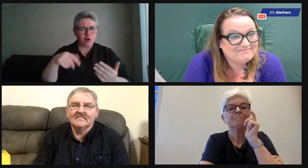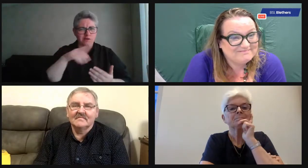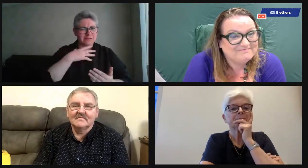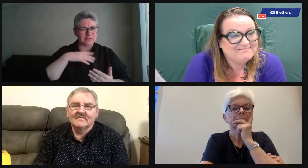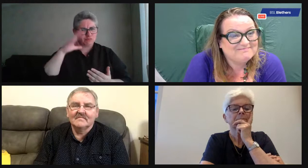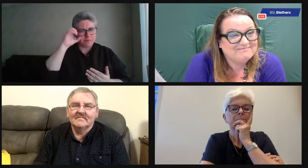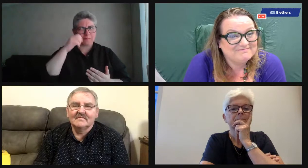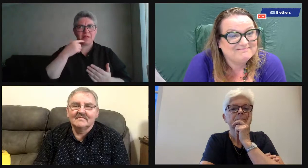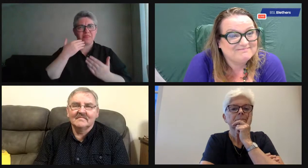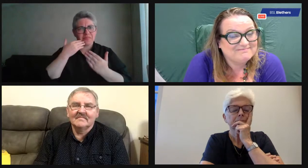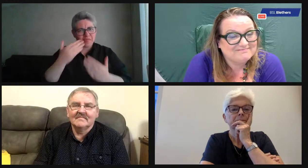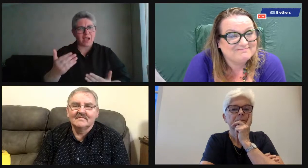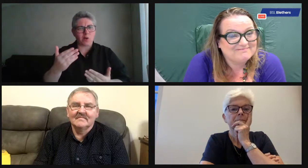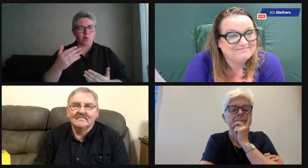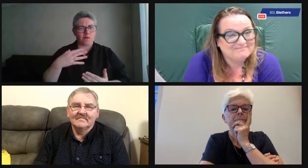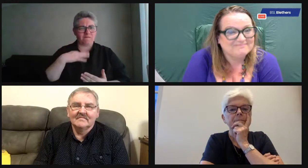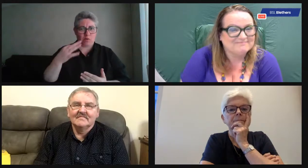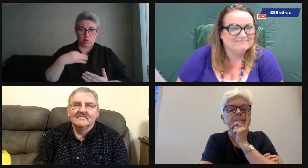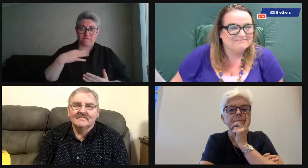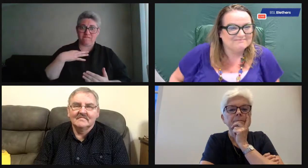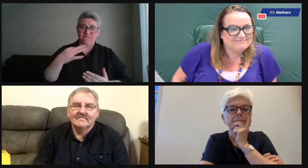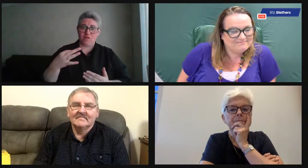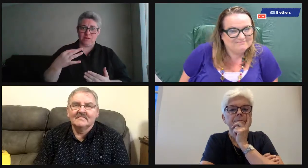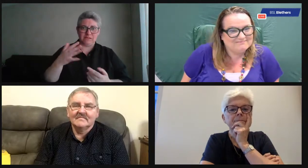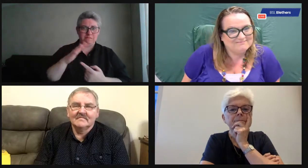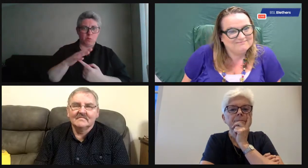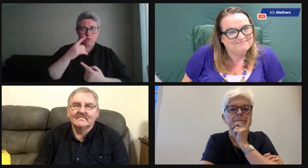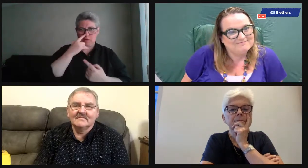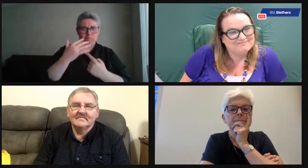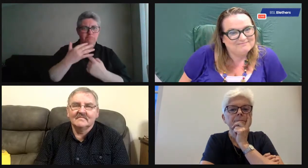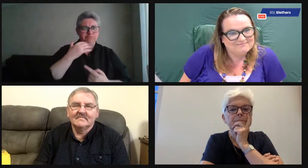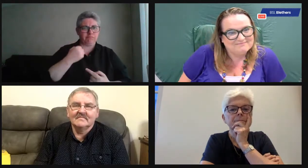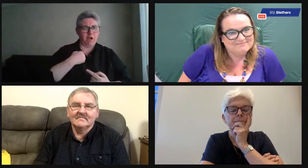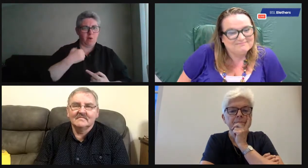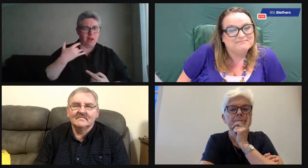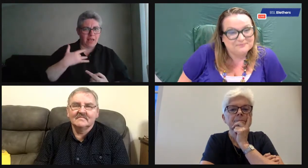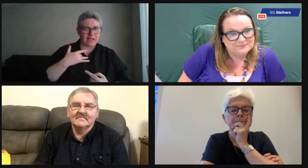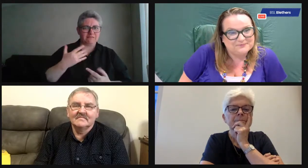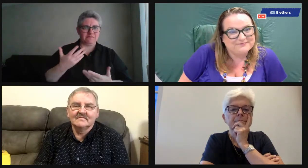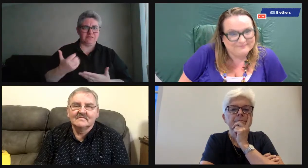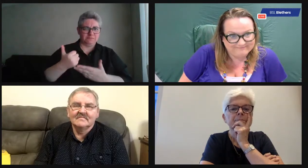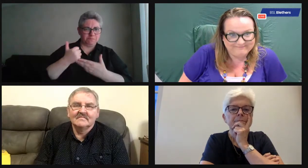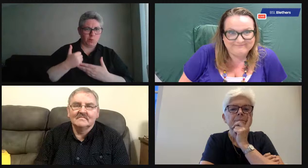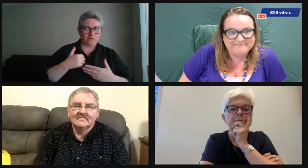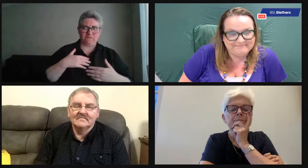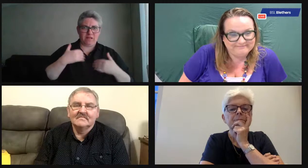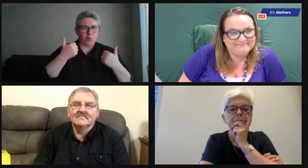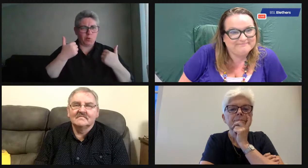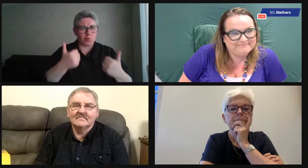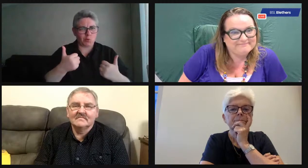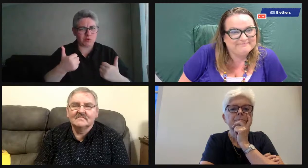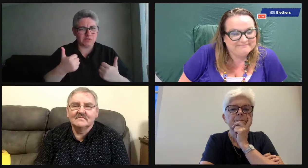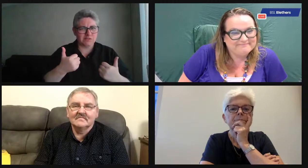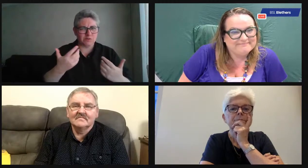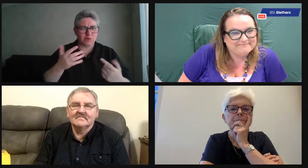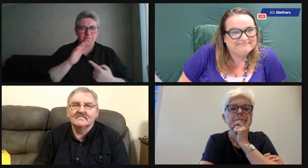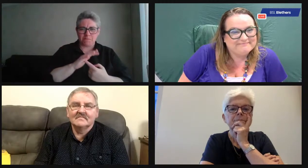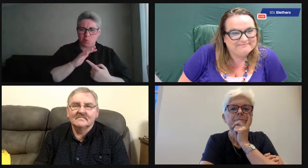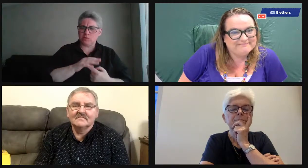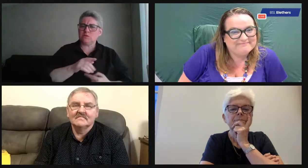important to just acknowledge people's work, to thank them for their volunteering. I think it's important because it was bringing something